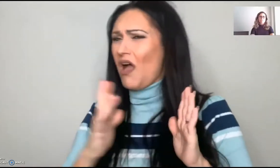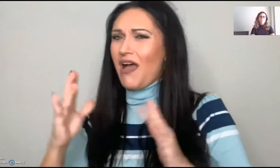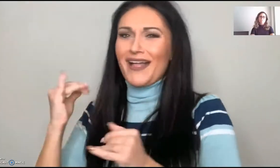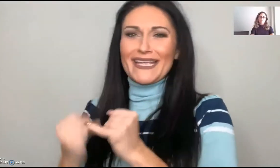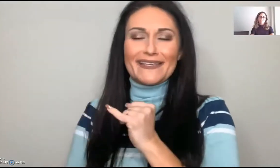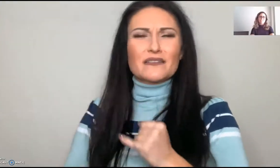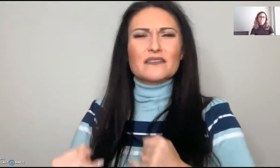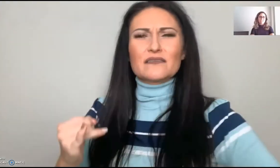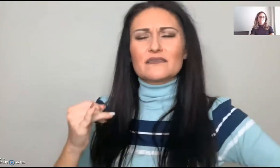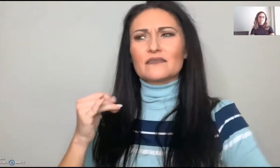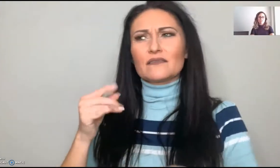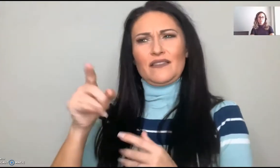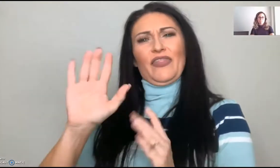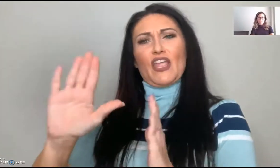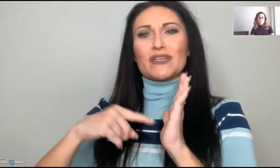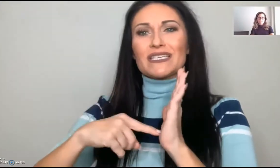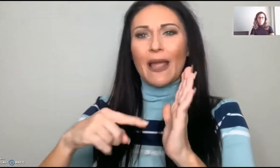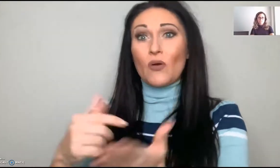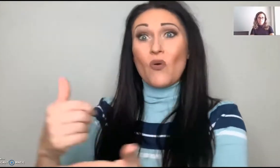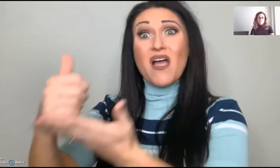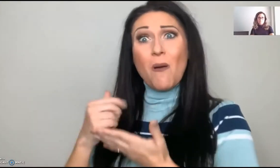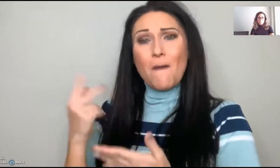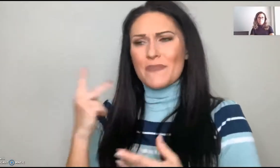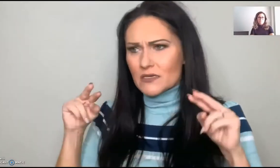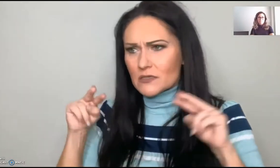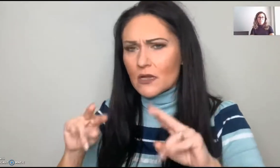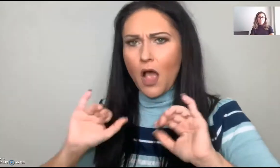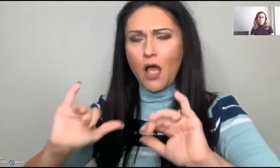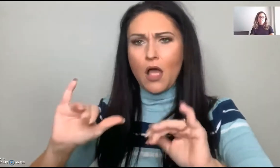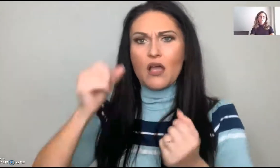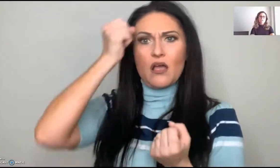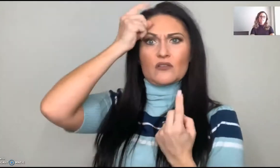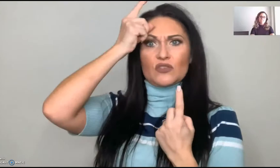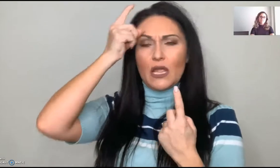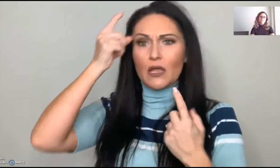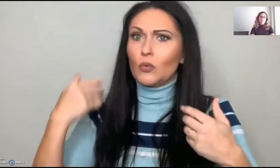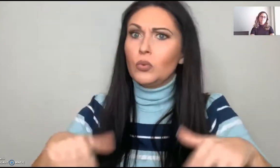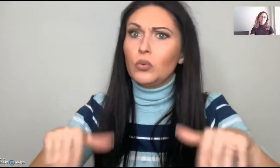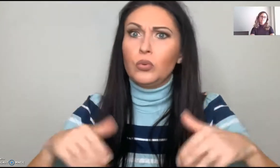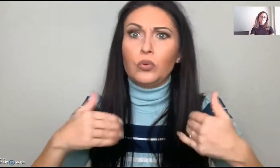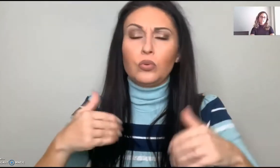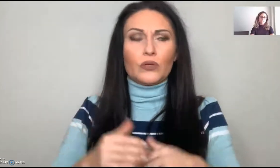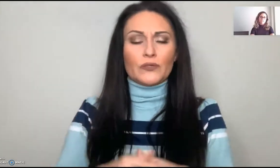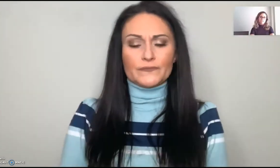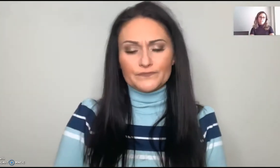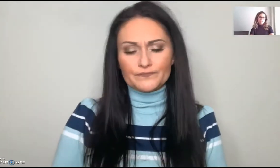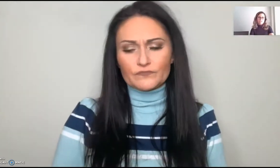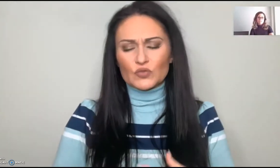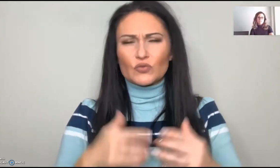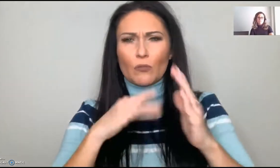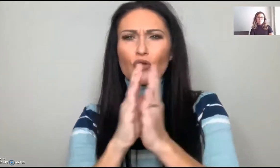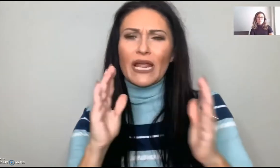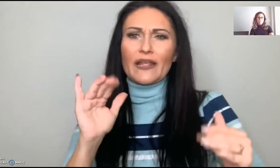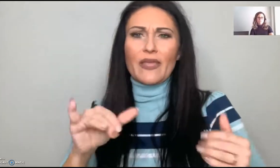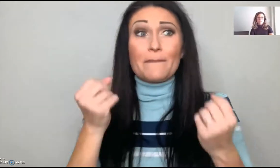from the beginning all the way to the end. They're a great example to help me look at and want to follow.